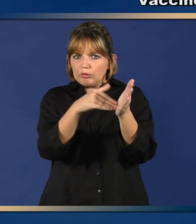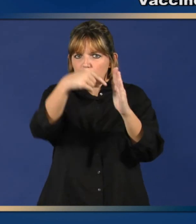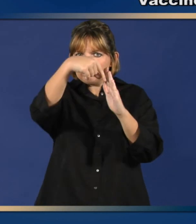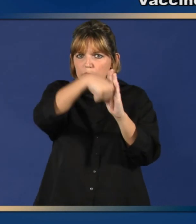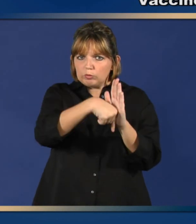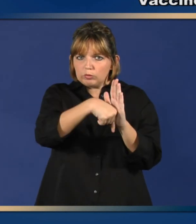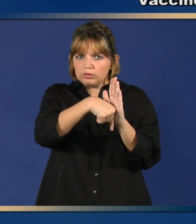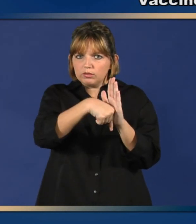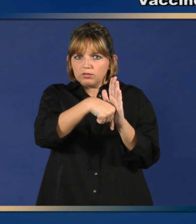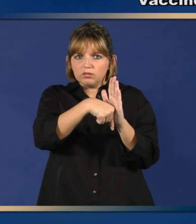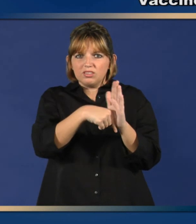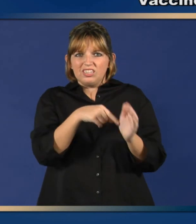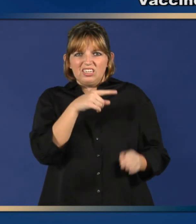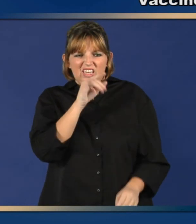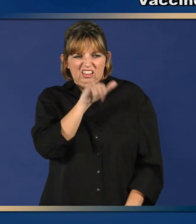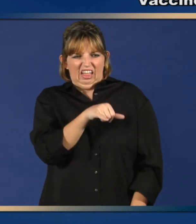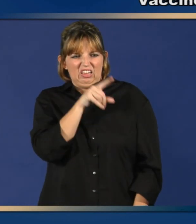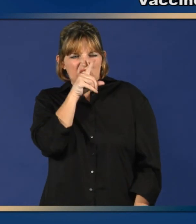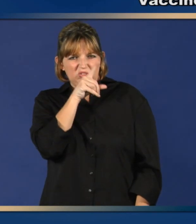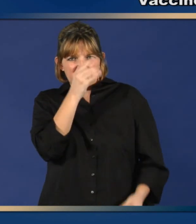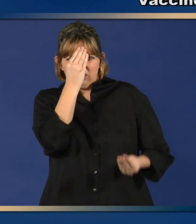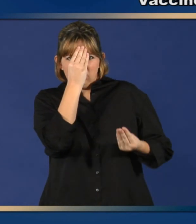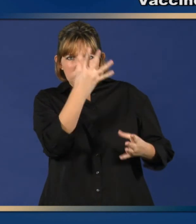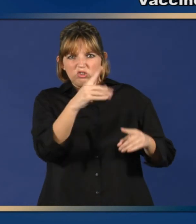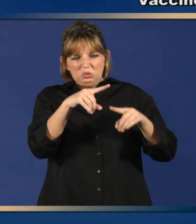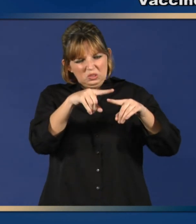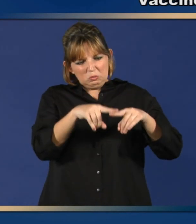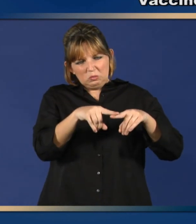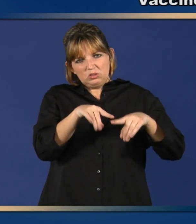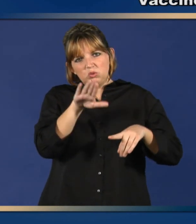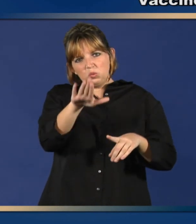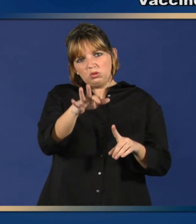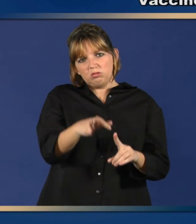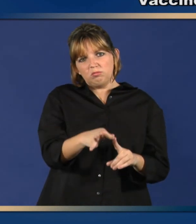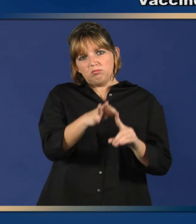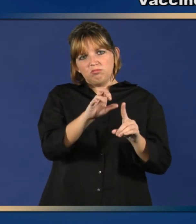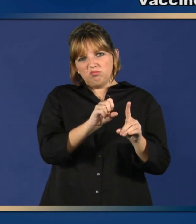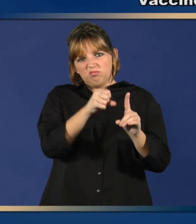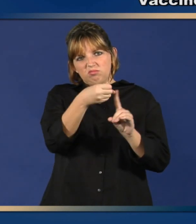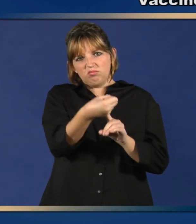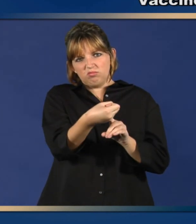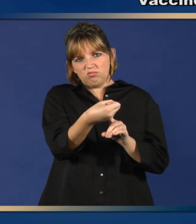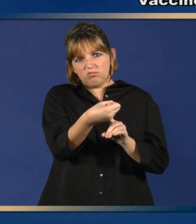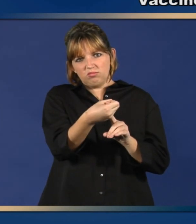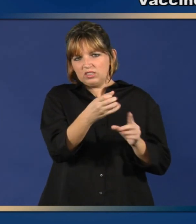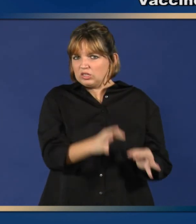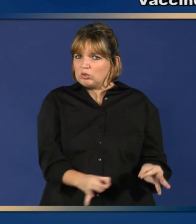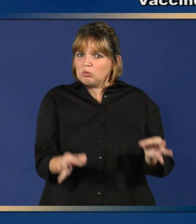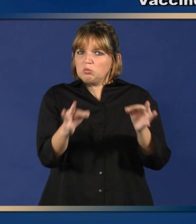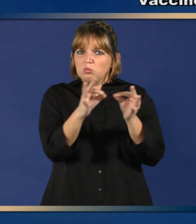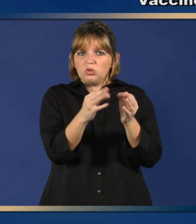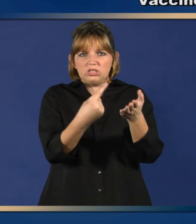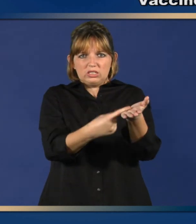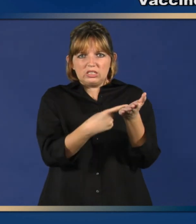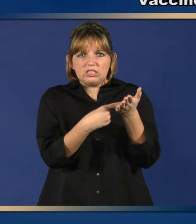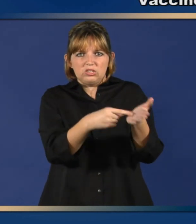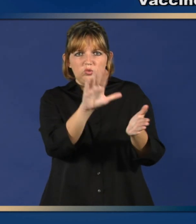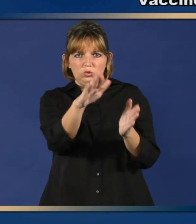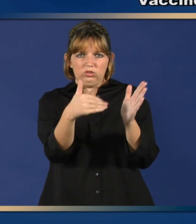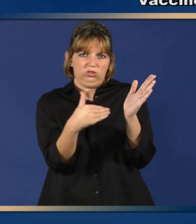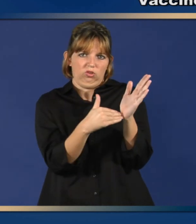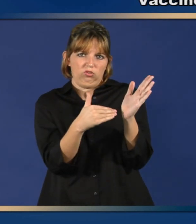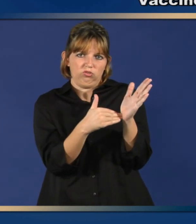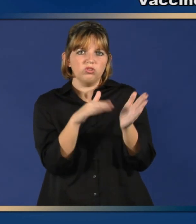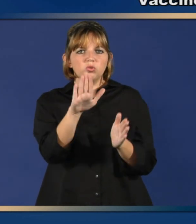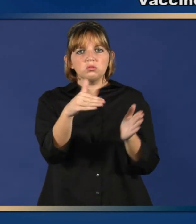There may be variations in treatment that your pediatrician may recommend based on individual facts